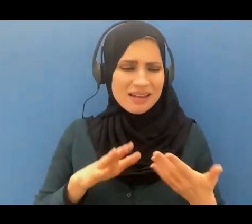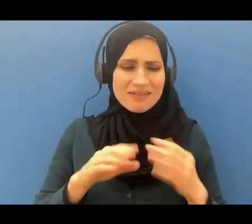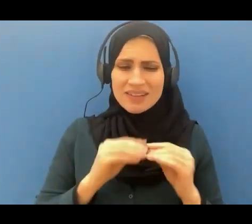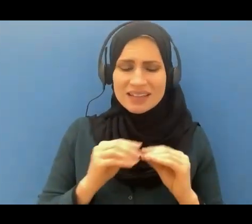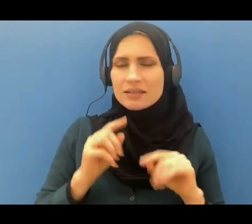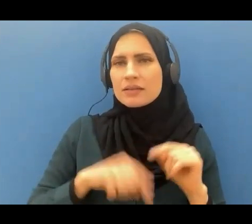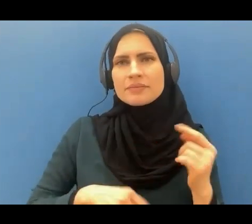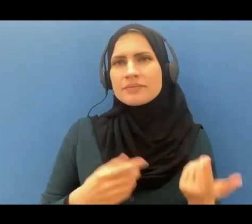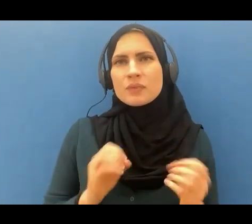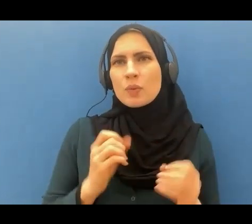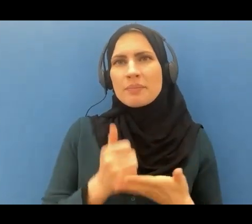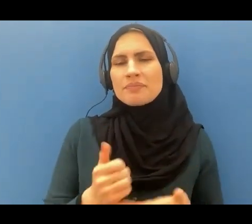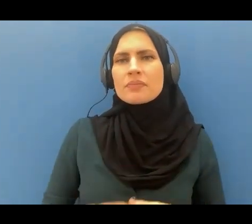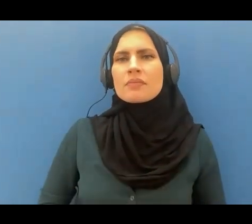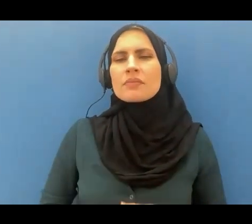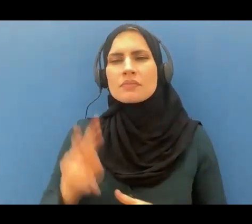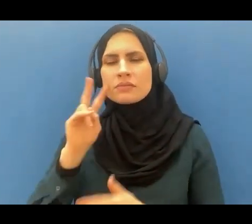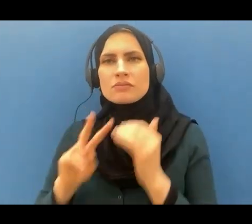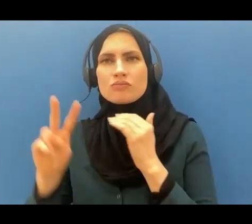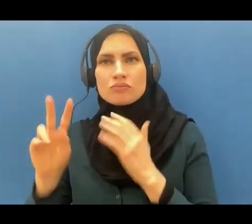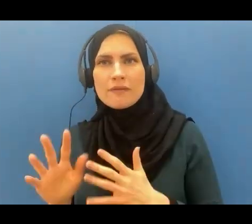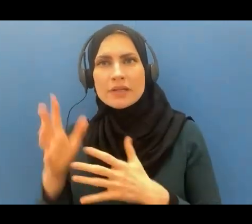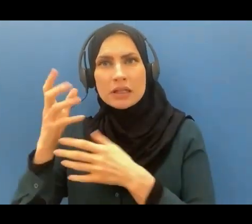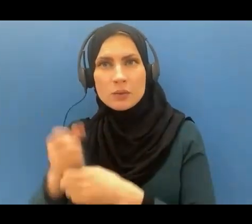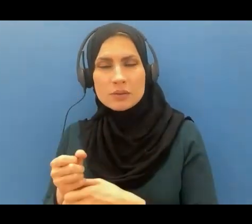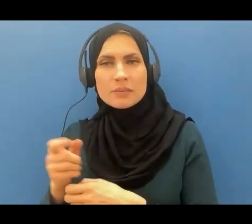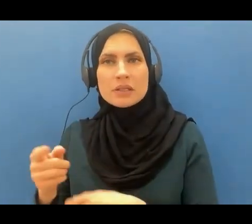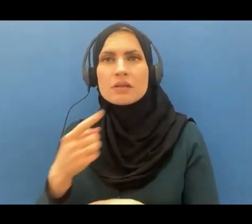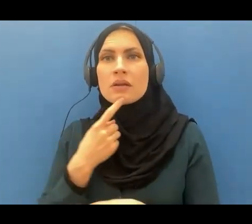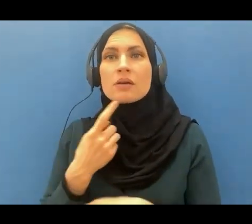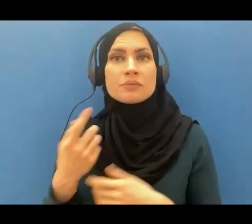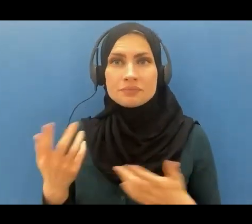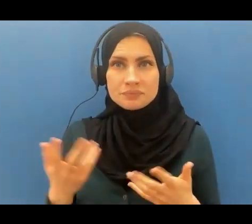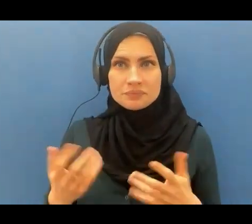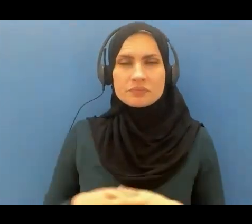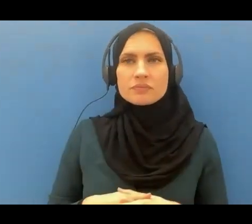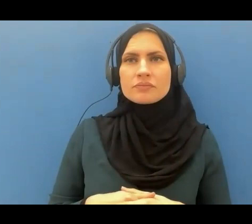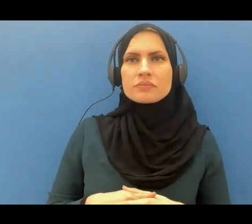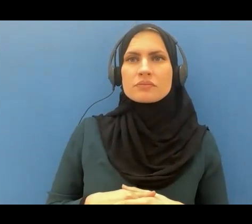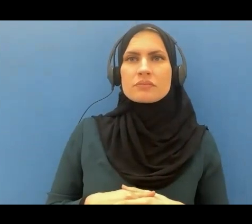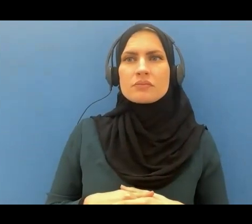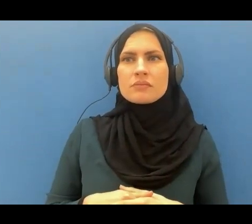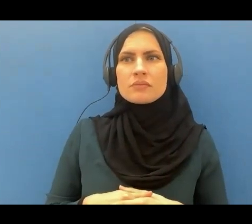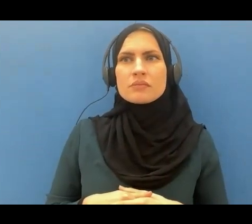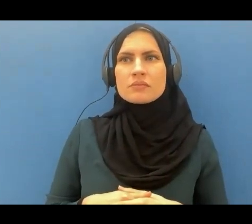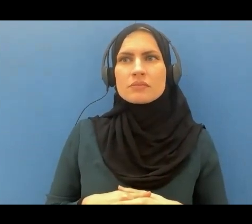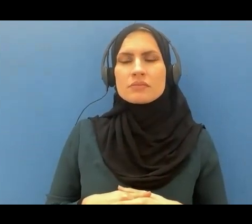The Prophet sallallahu alayhi sallam says, there is not a single soul that dies